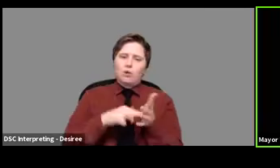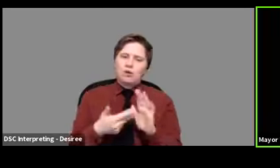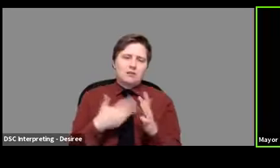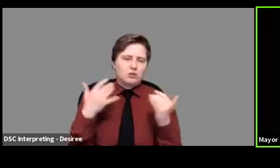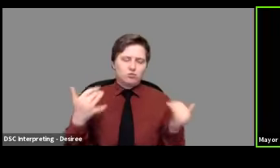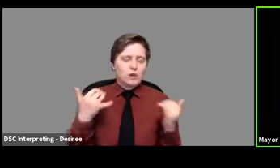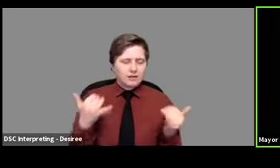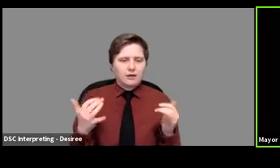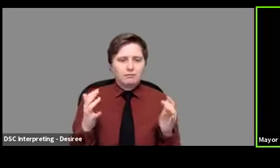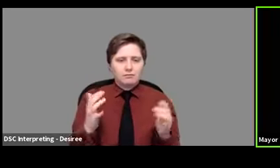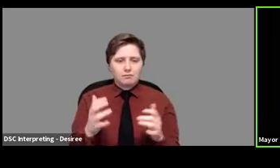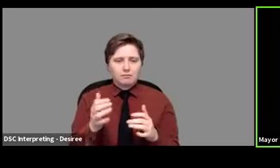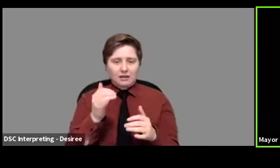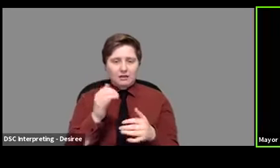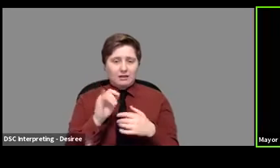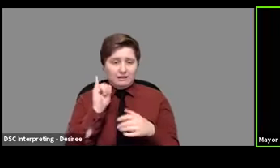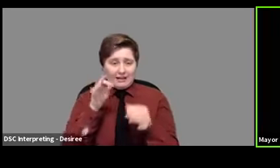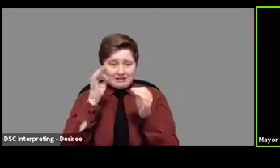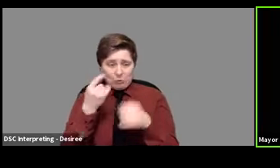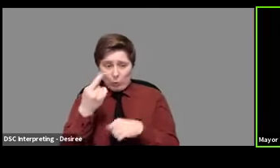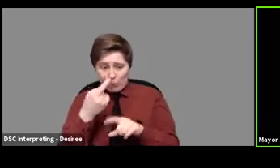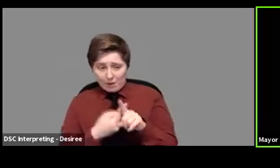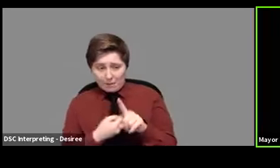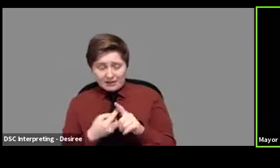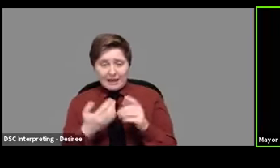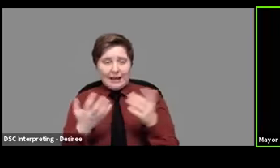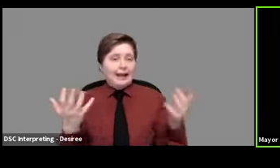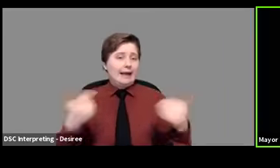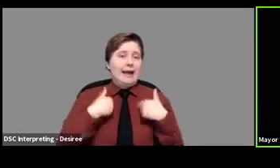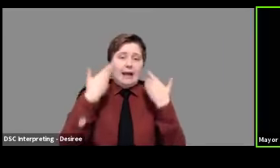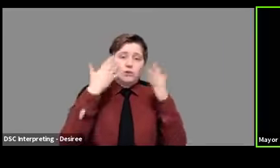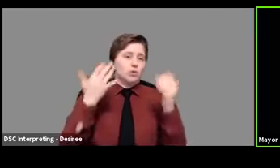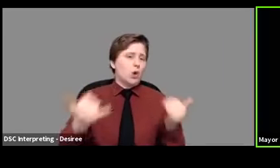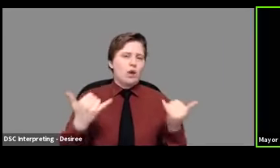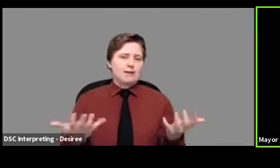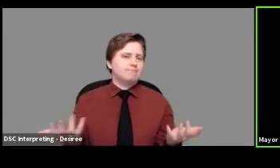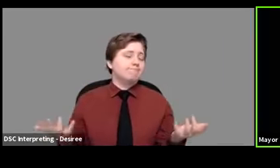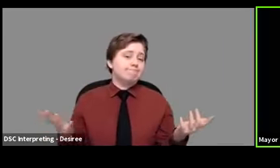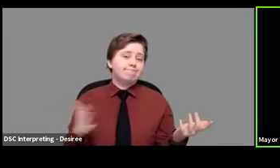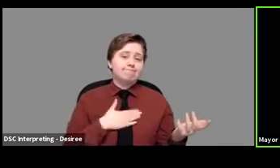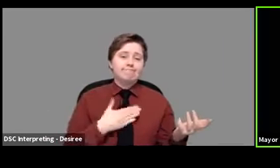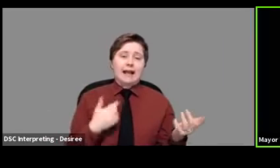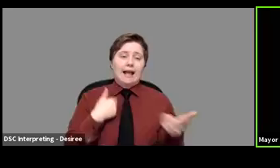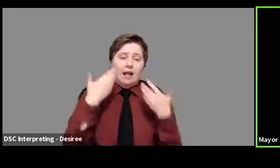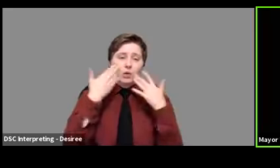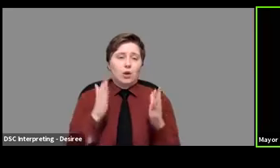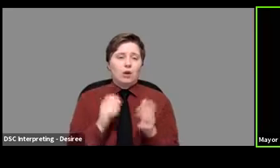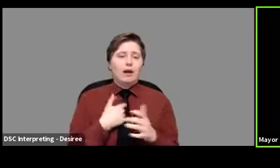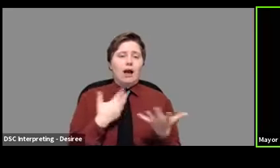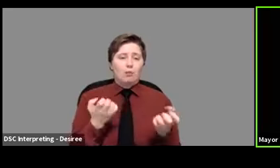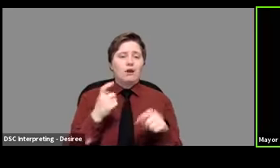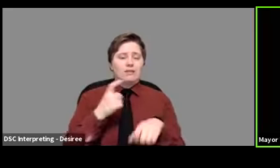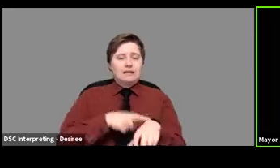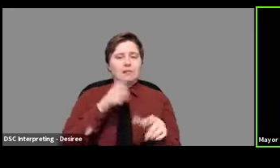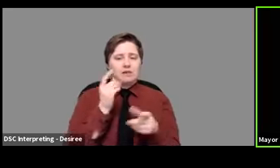that, you know, what is that decision coming in a month or I just don't know, but I honestly don't know. I want to take the time to get it right and make